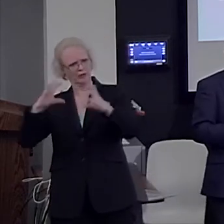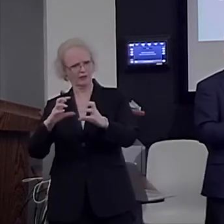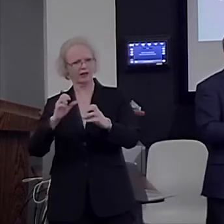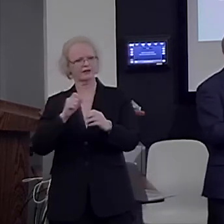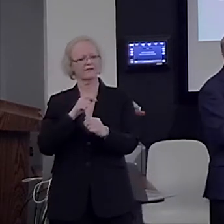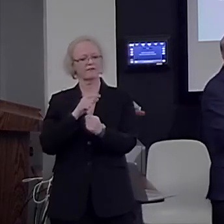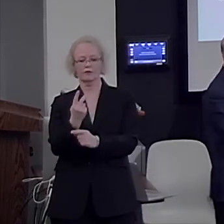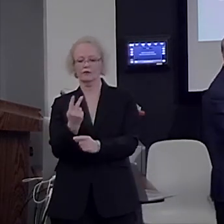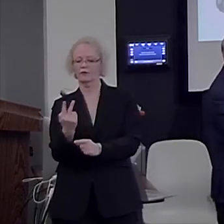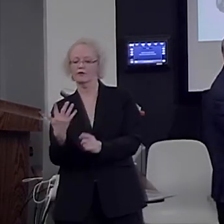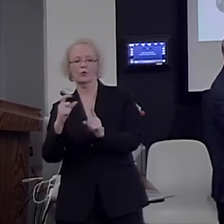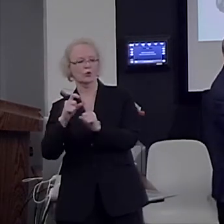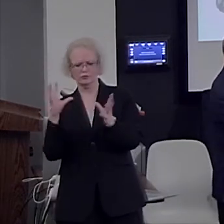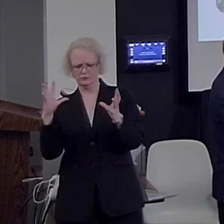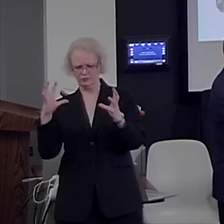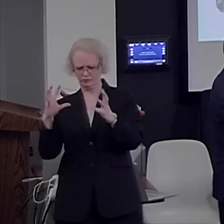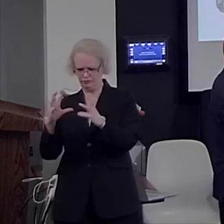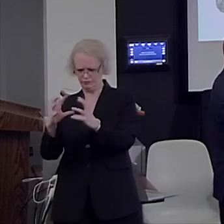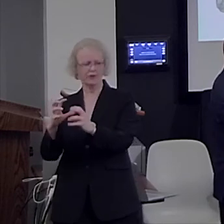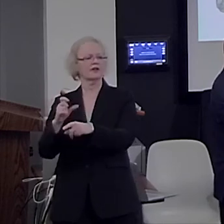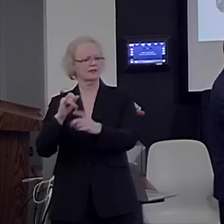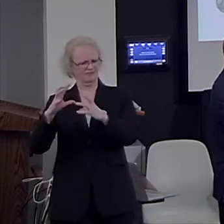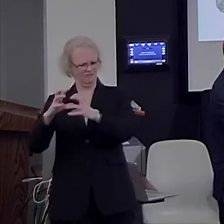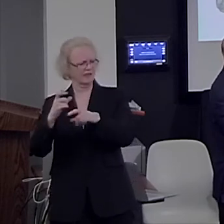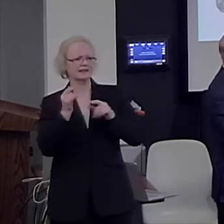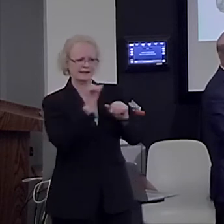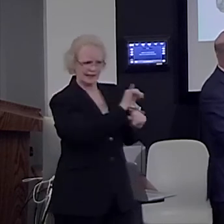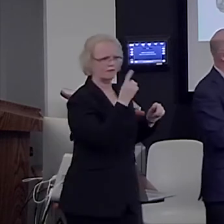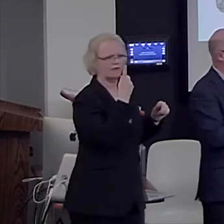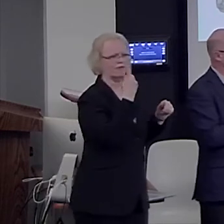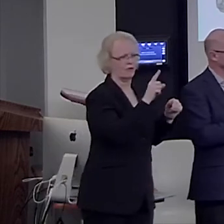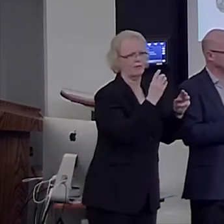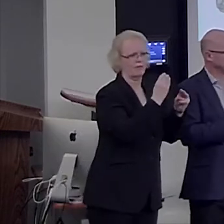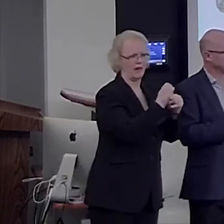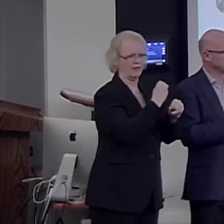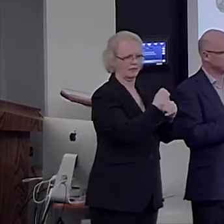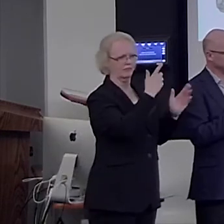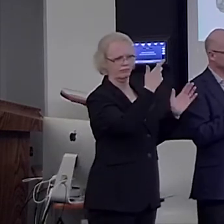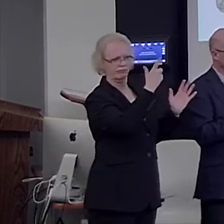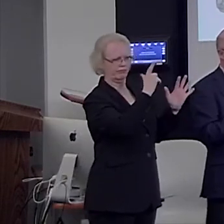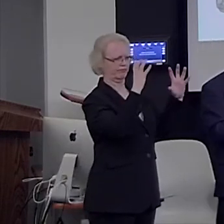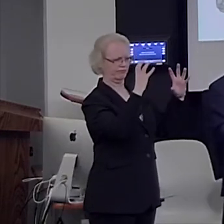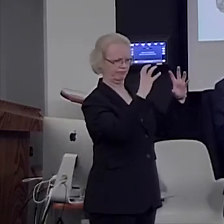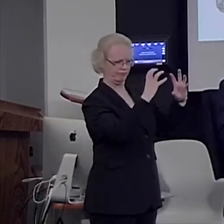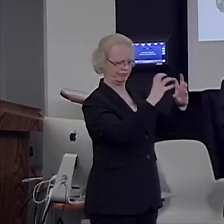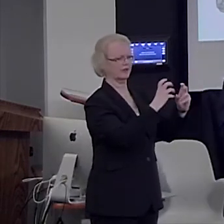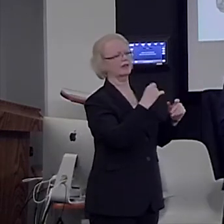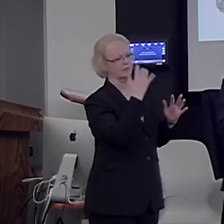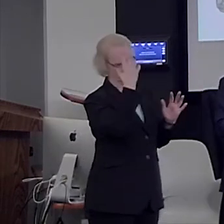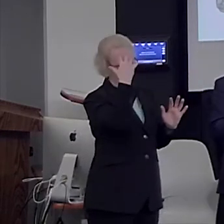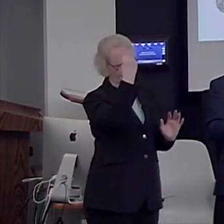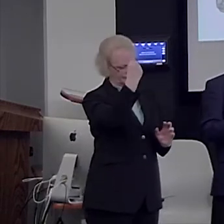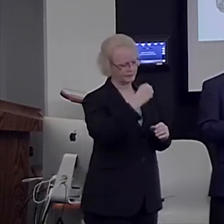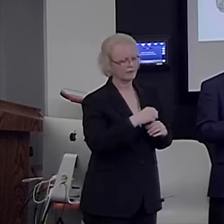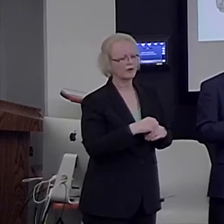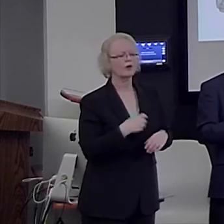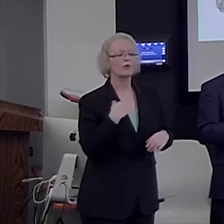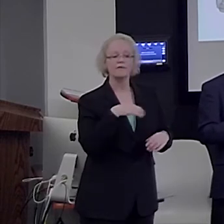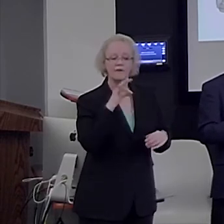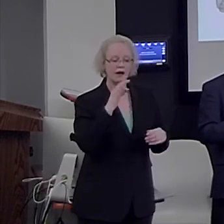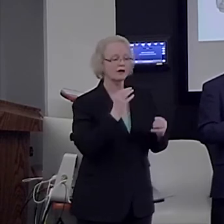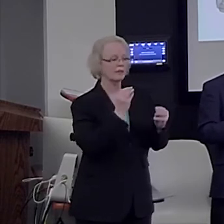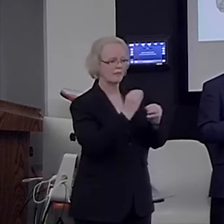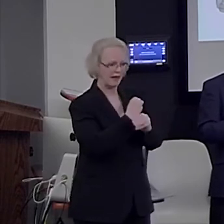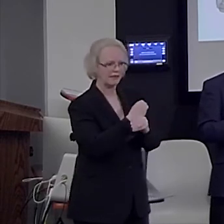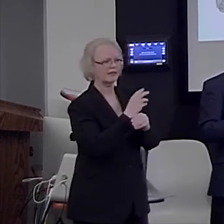structures. Now, we can do imaging of this task and what is remarkable is once again, we find our mathematical